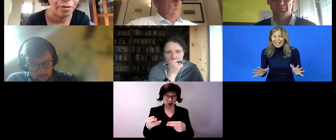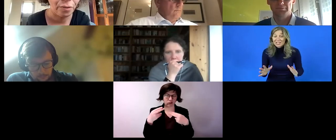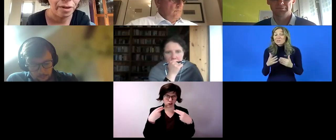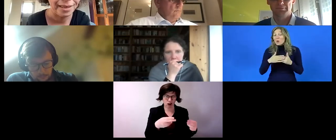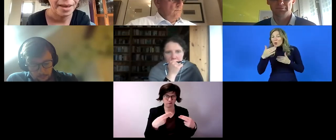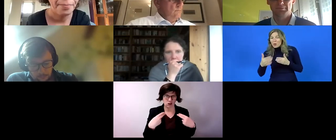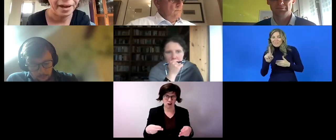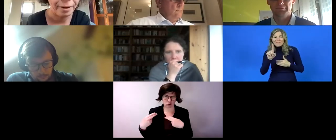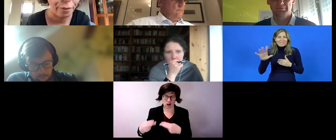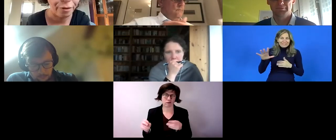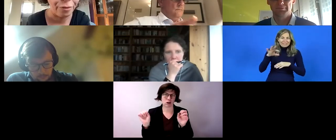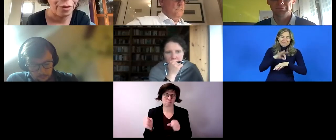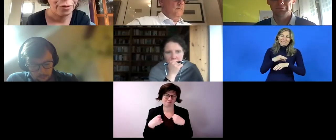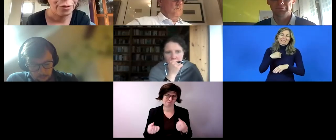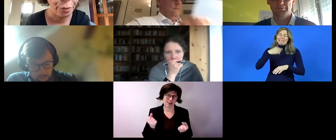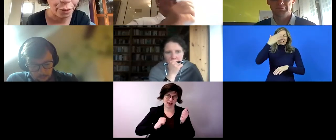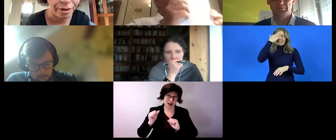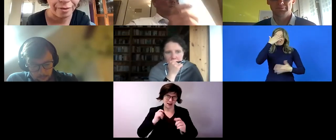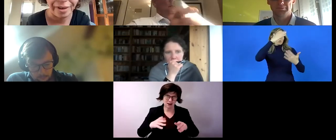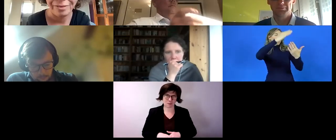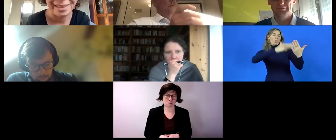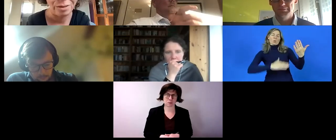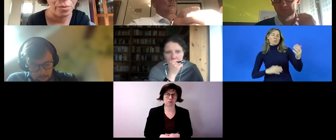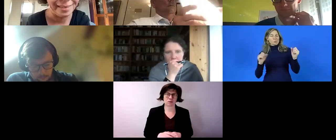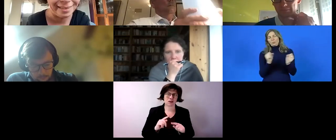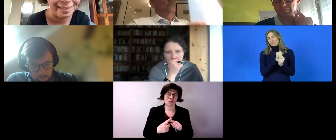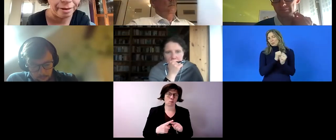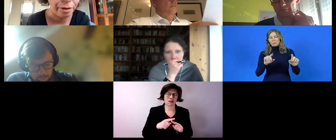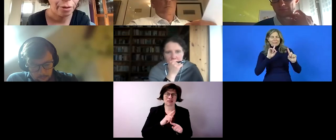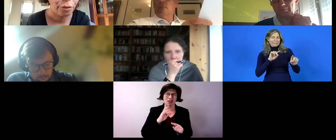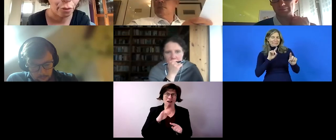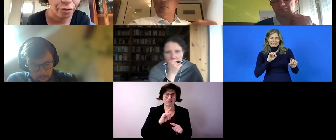the time to answer everything um